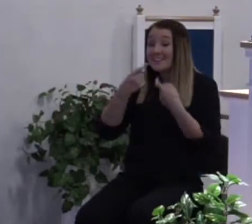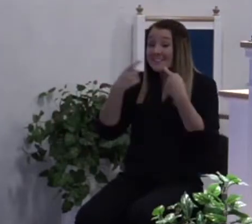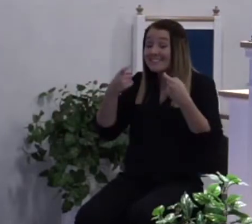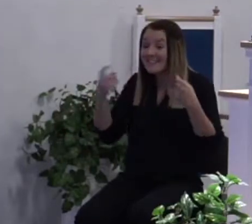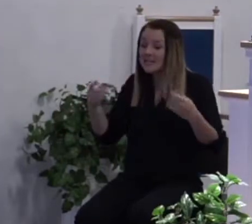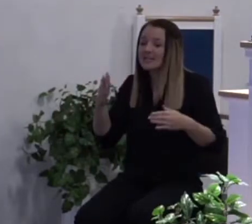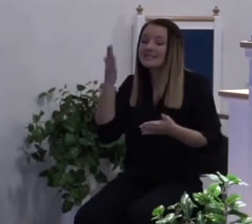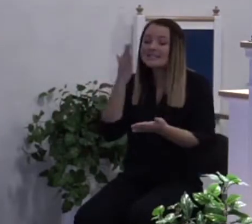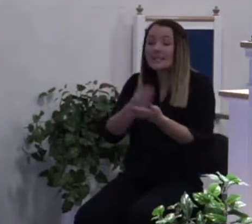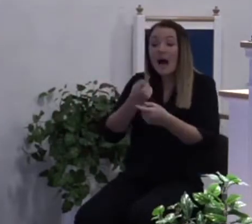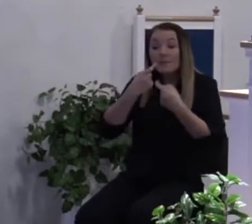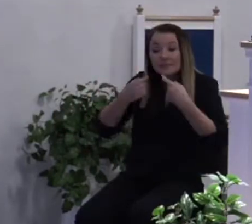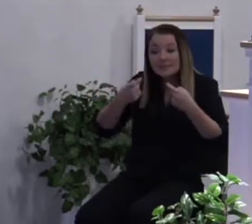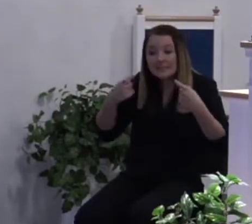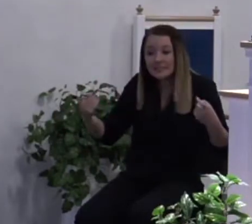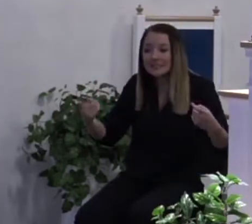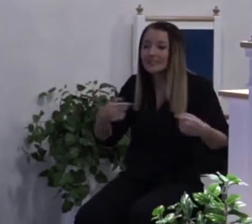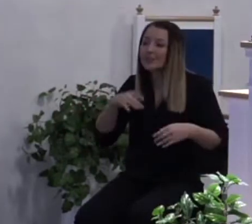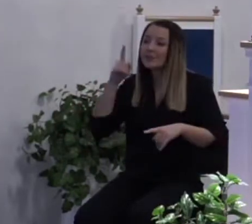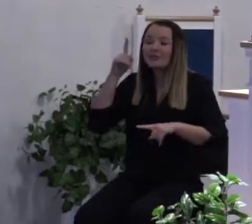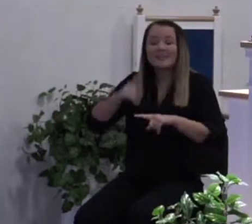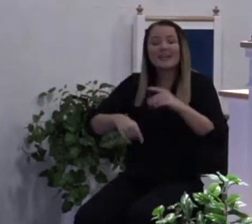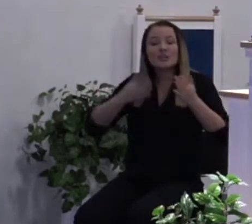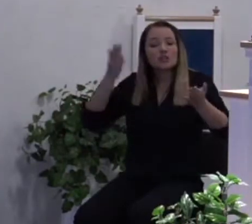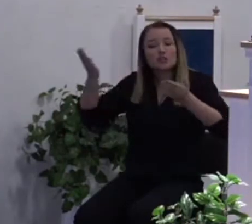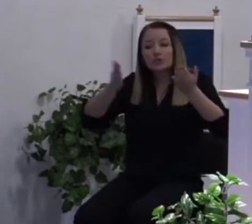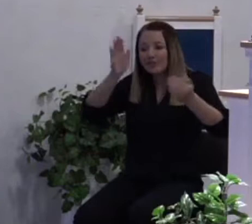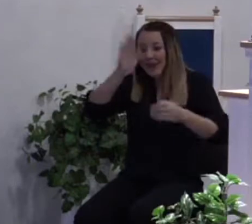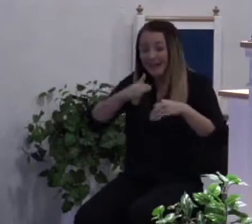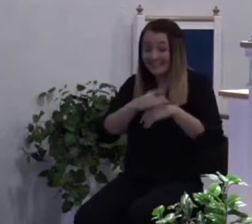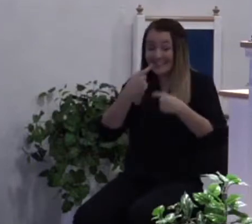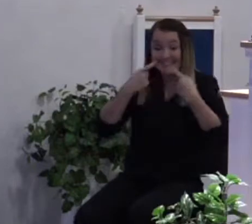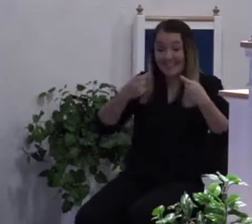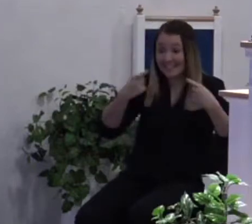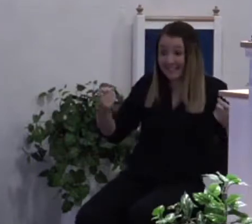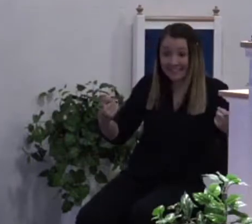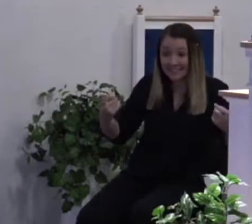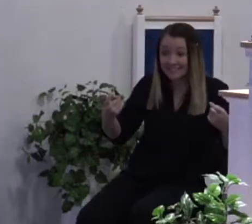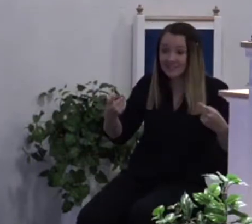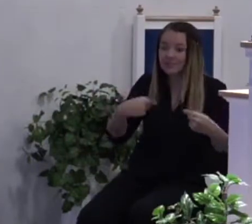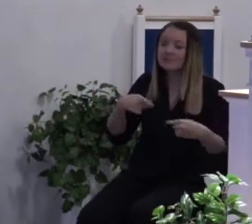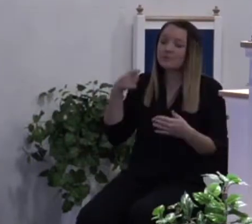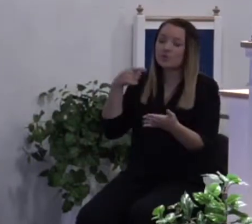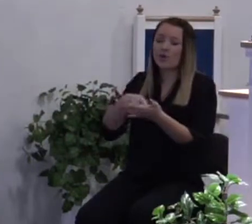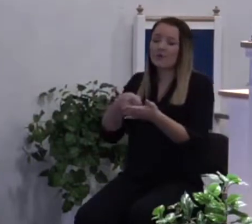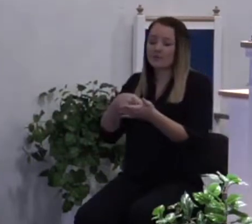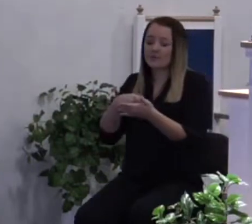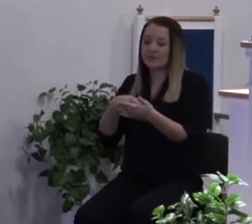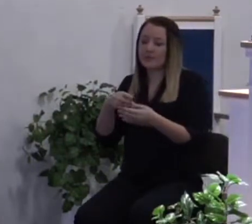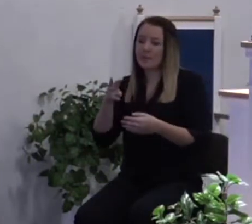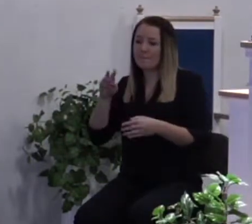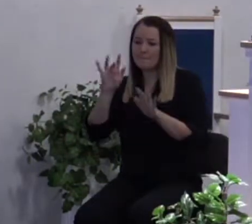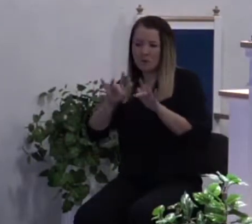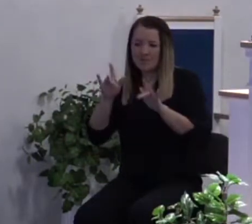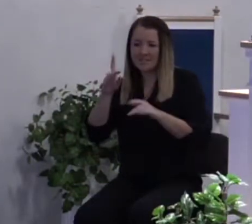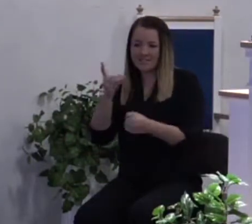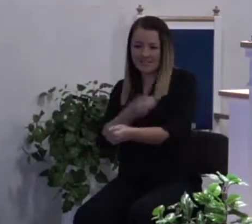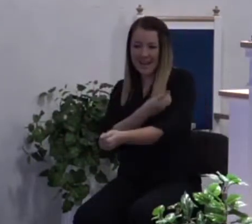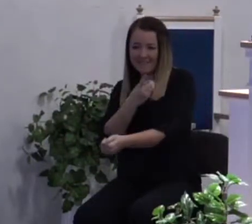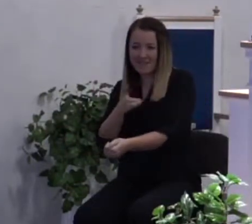sinning. You can't serve God in sin. Now he makes reference to the sure mercies of David. Now they're mercies to us